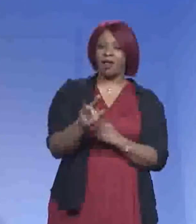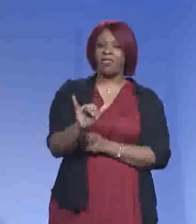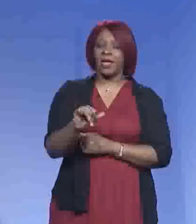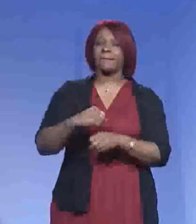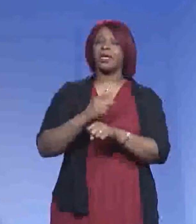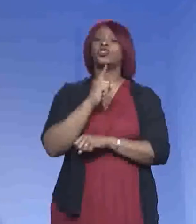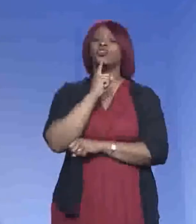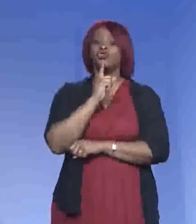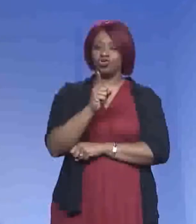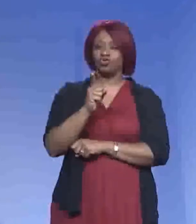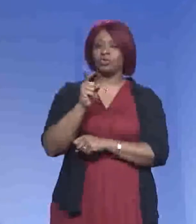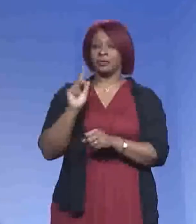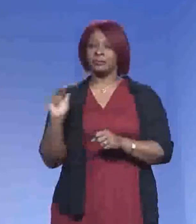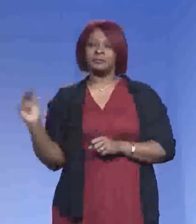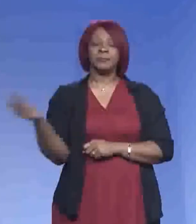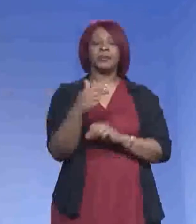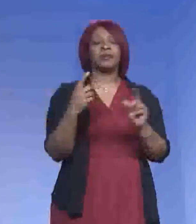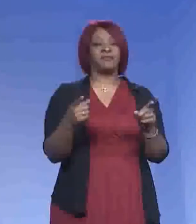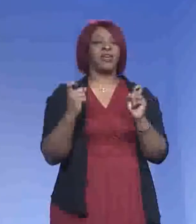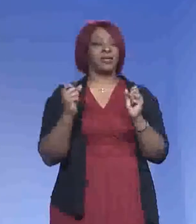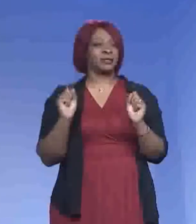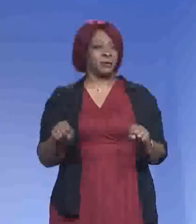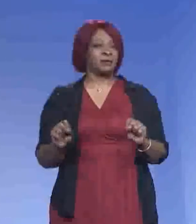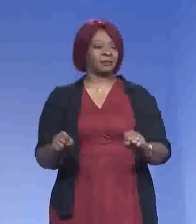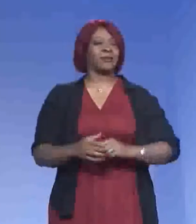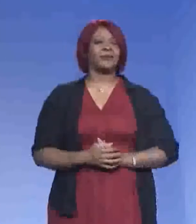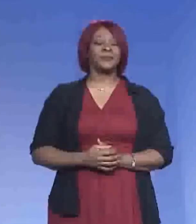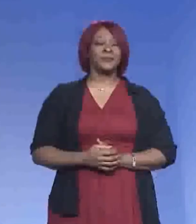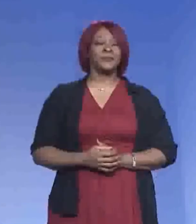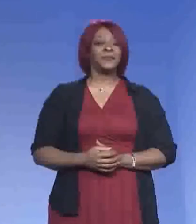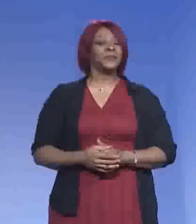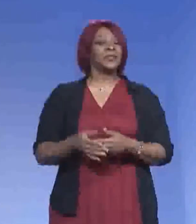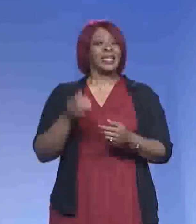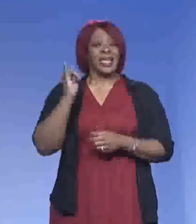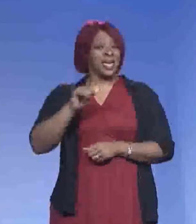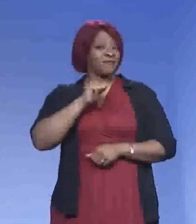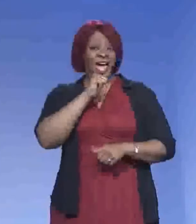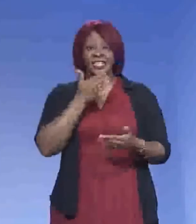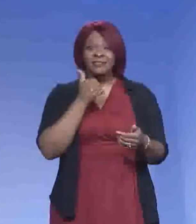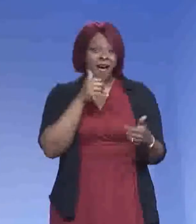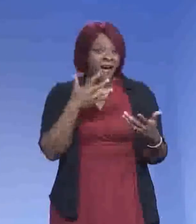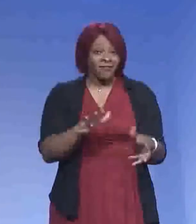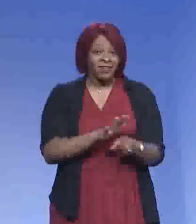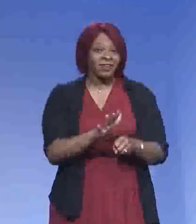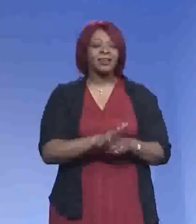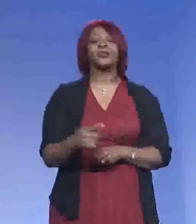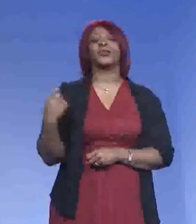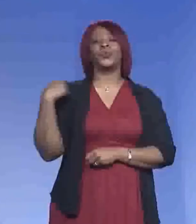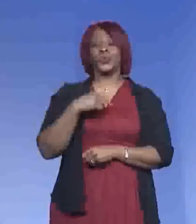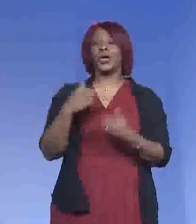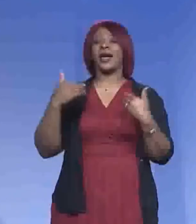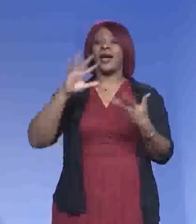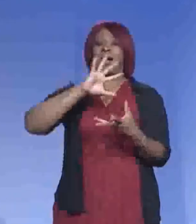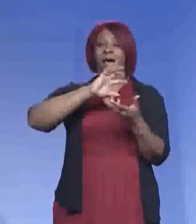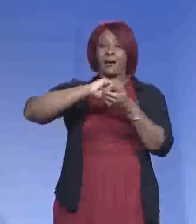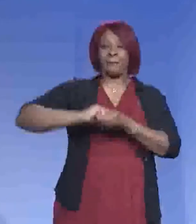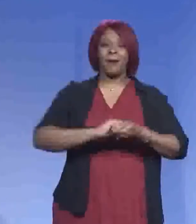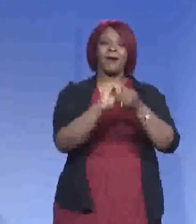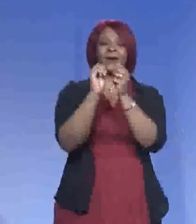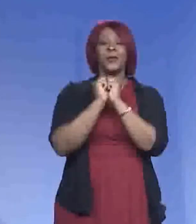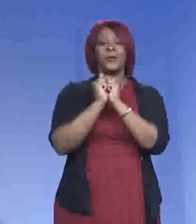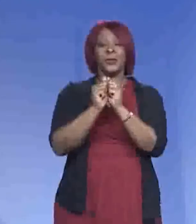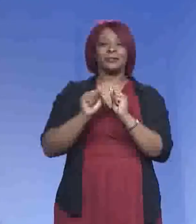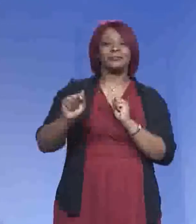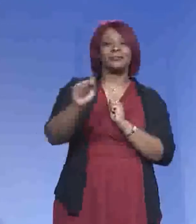make sure that you get in and out of there as fast as possible. So as if that wasn't enough, we have collaborated with partners